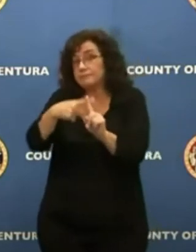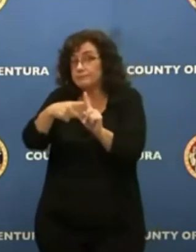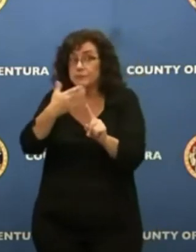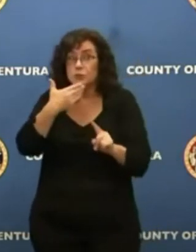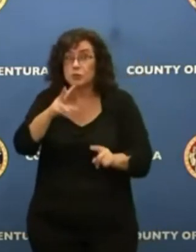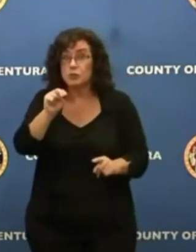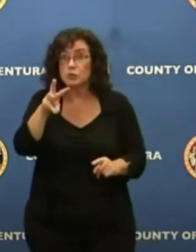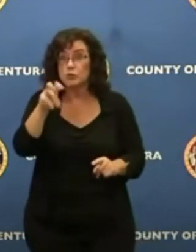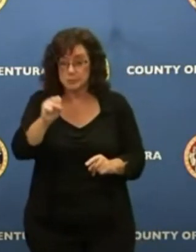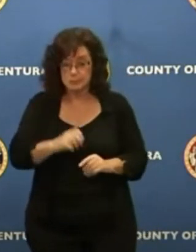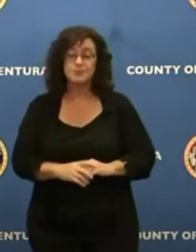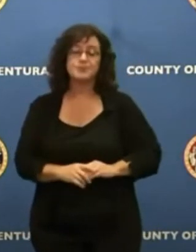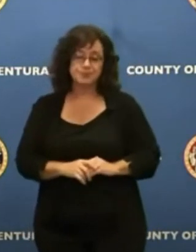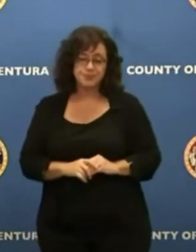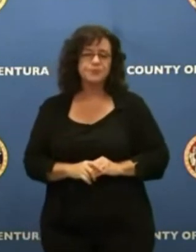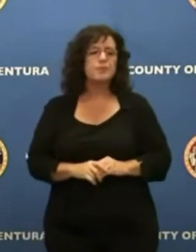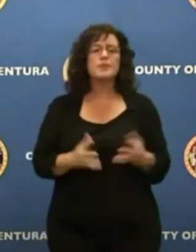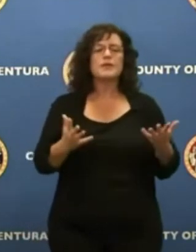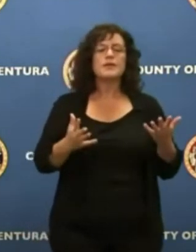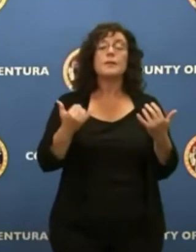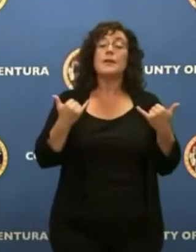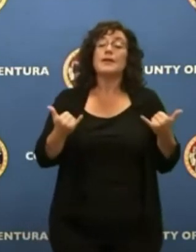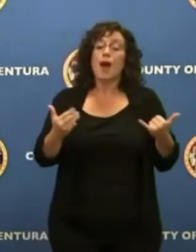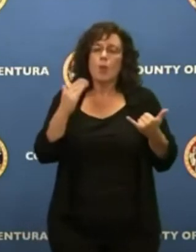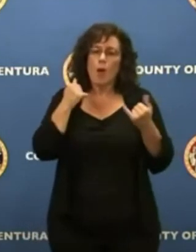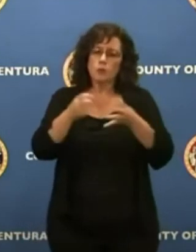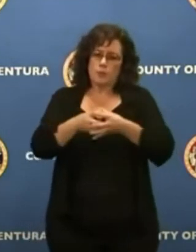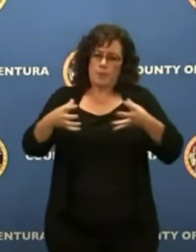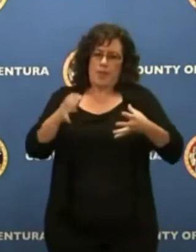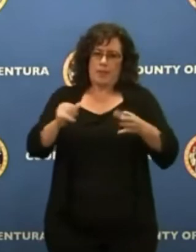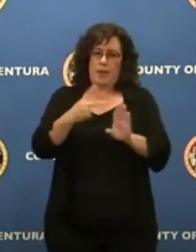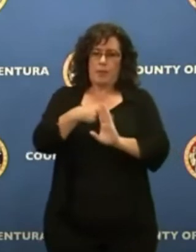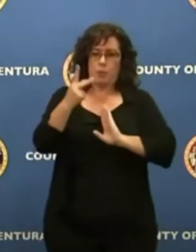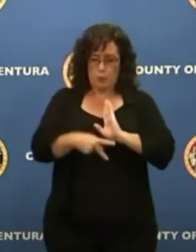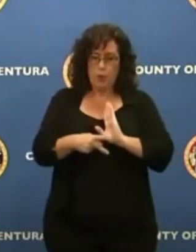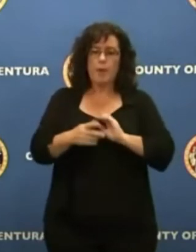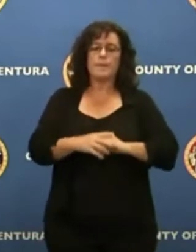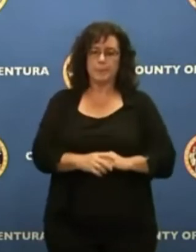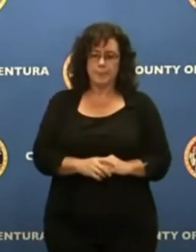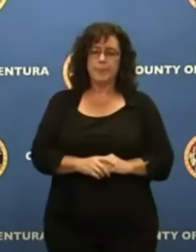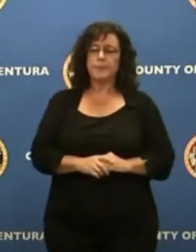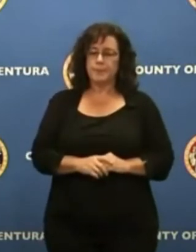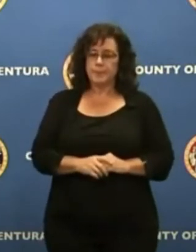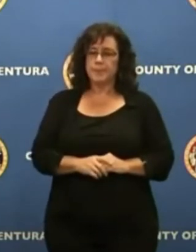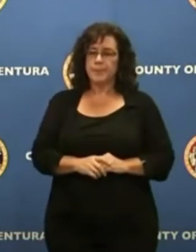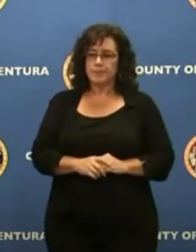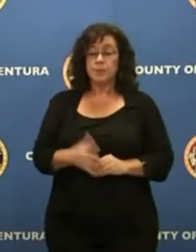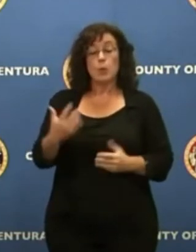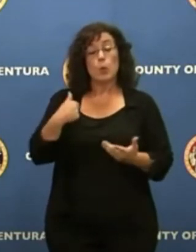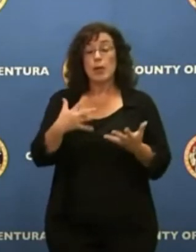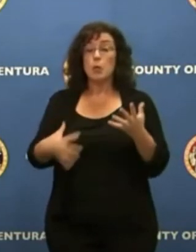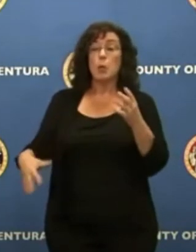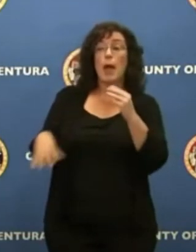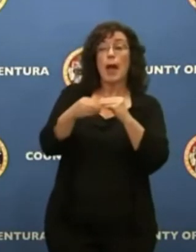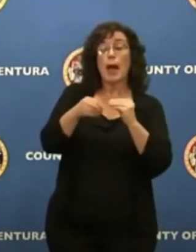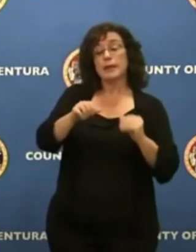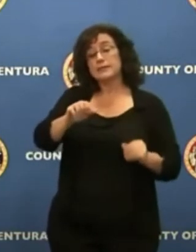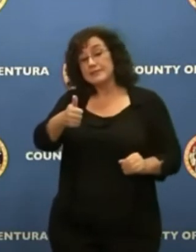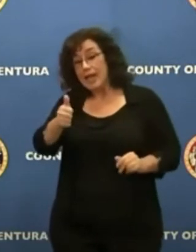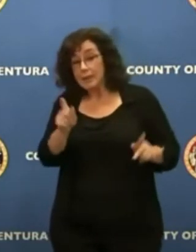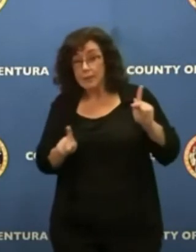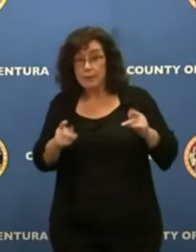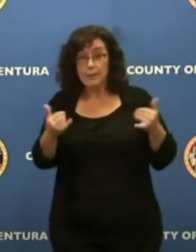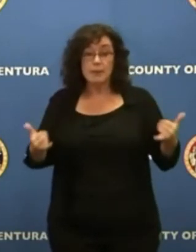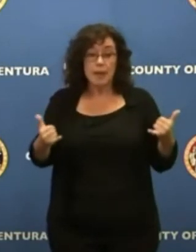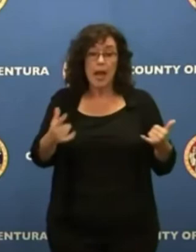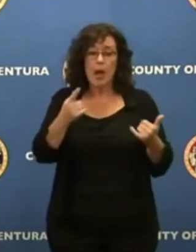is to bring on people. We're going to start with 10 people. We may bring on up to 50 or even more as the